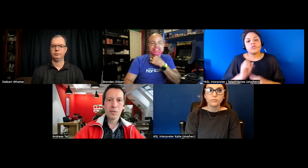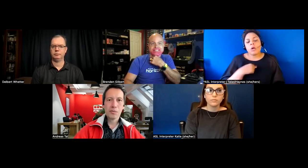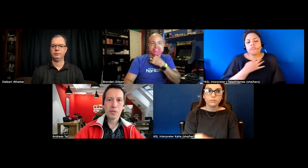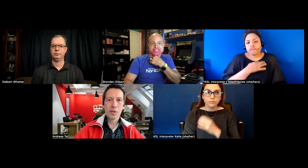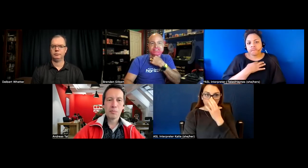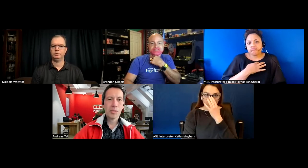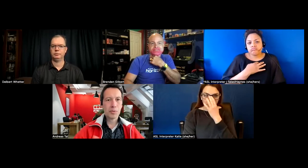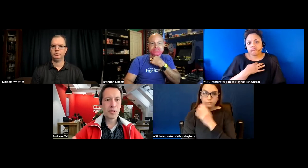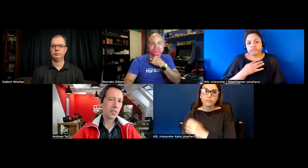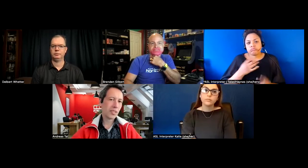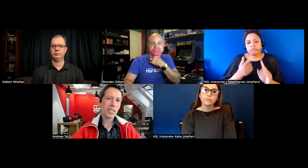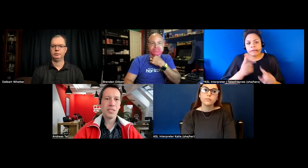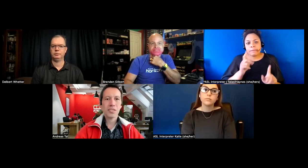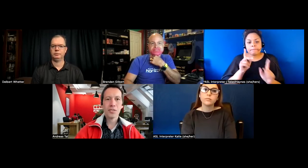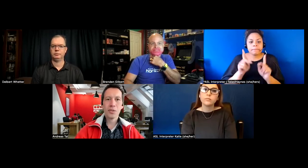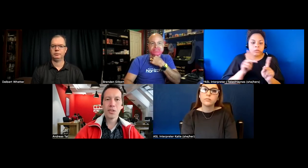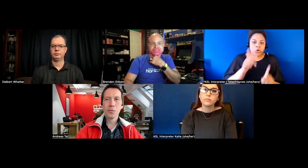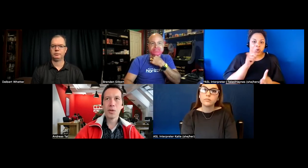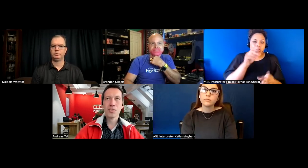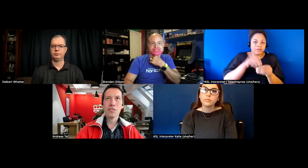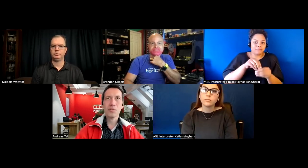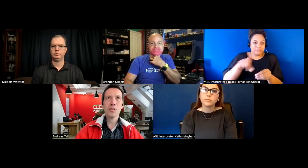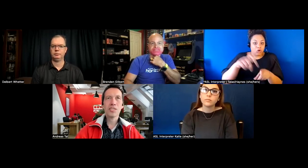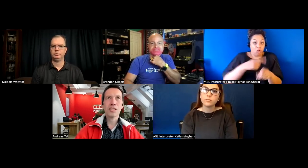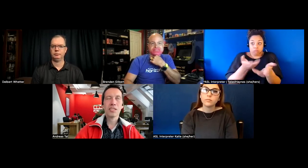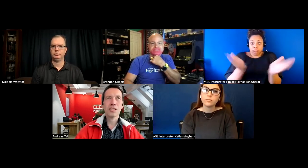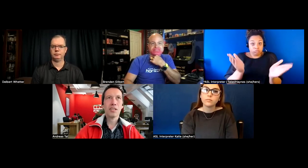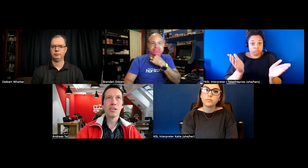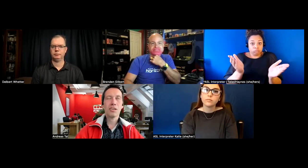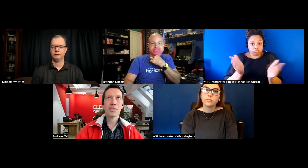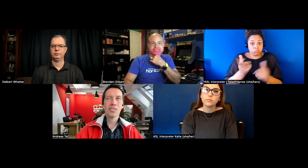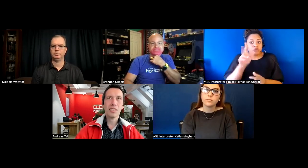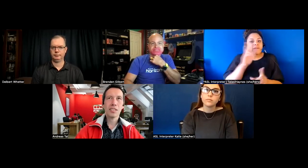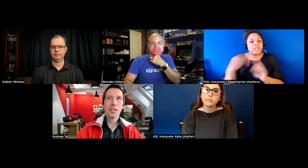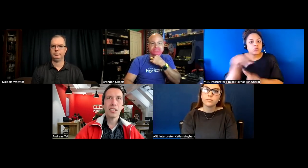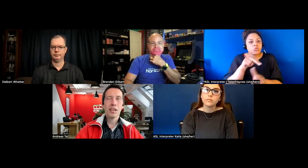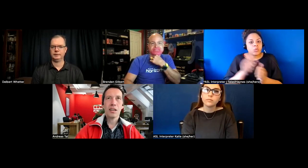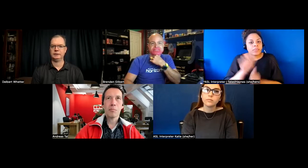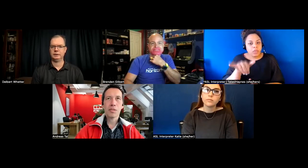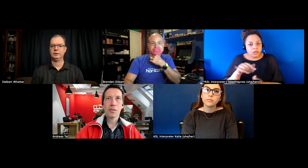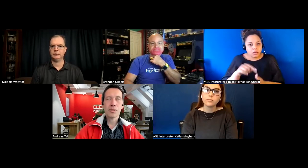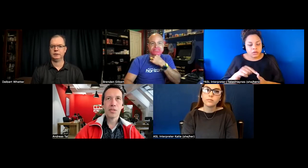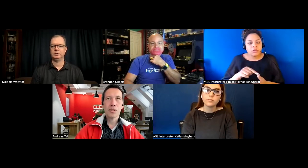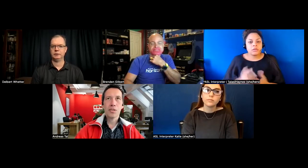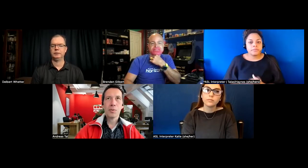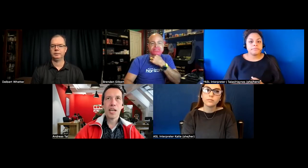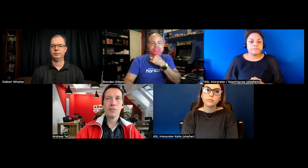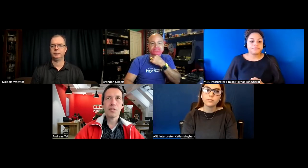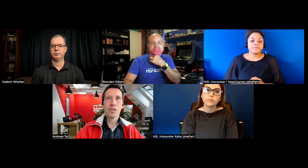from from people in this call what the view is it uh on this is uh because we have a lot of